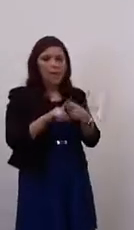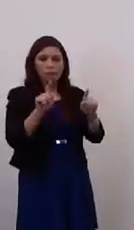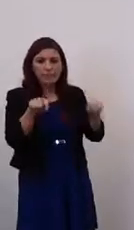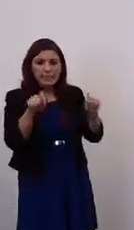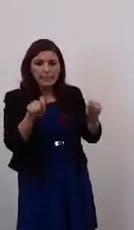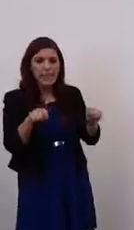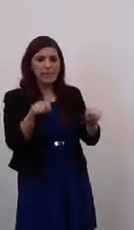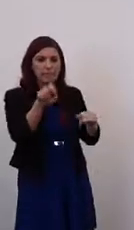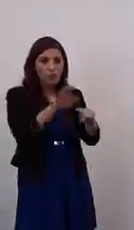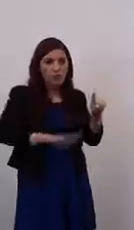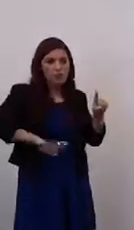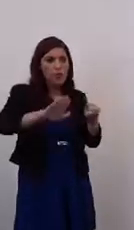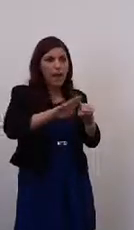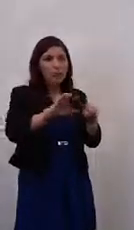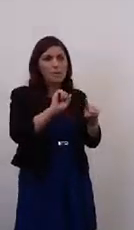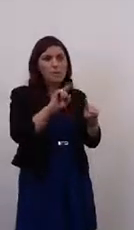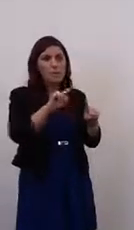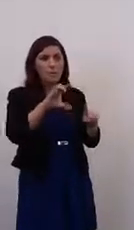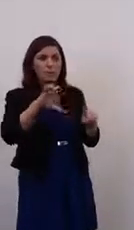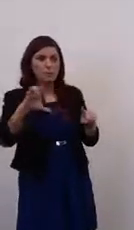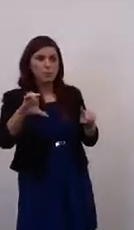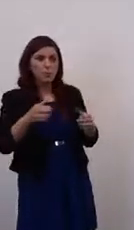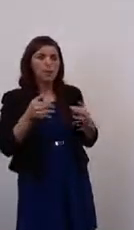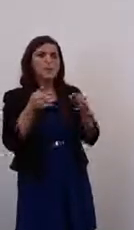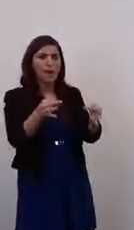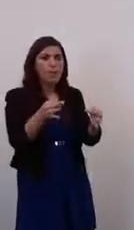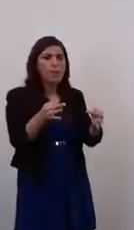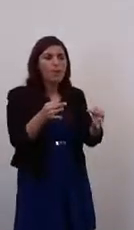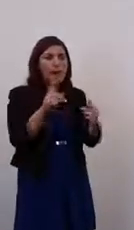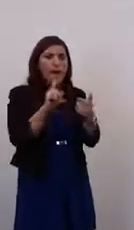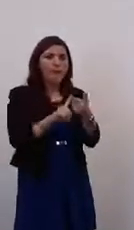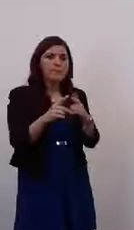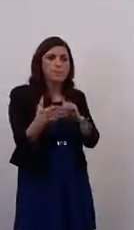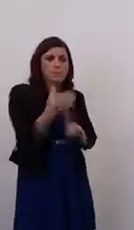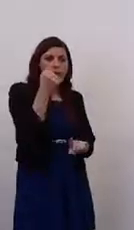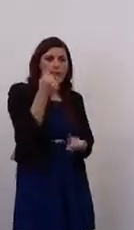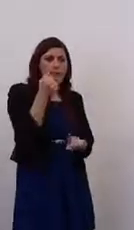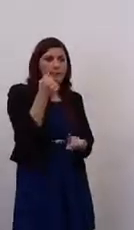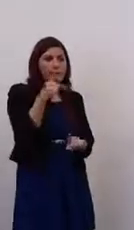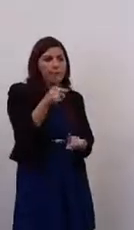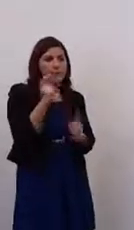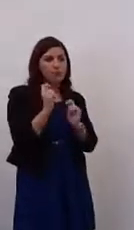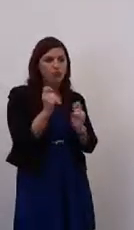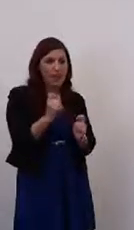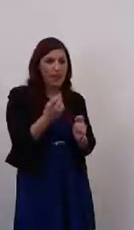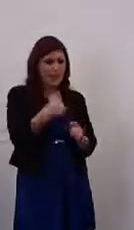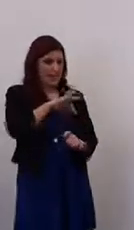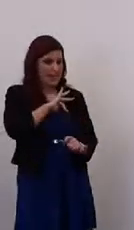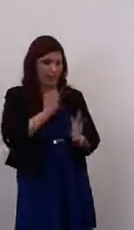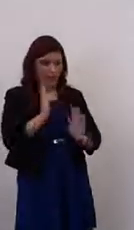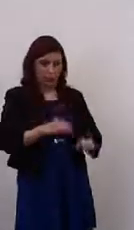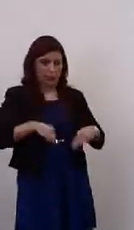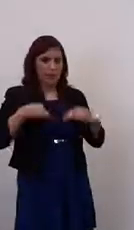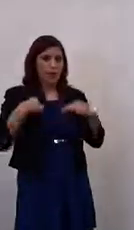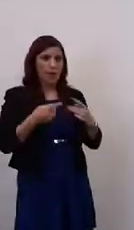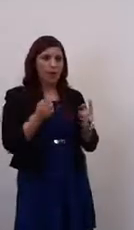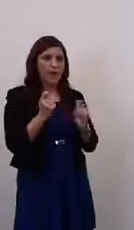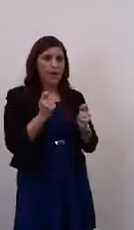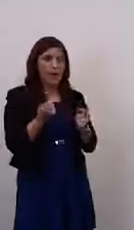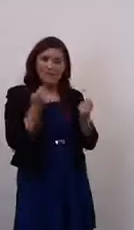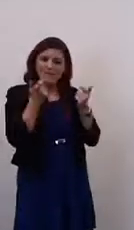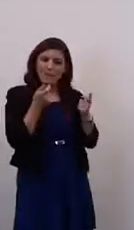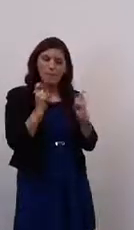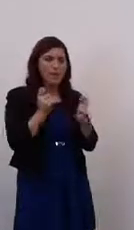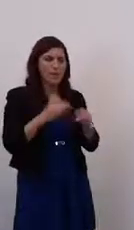settings around the county to follow suit and take the jam card training, which I did myself this morning, really simple,